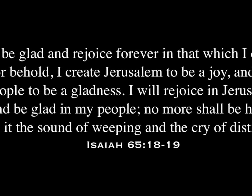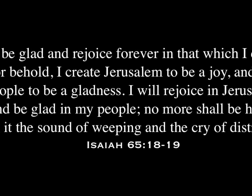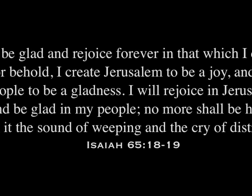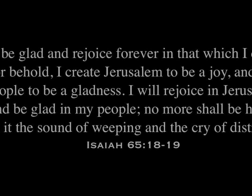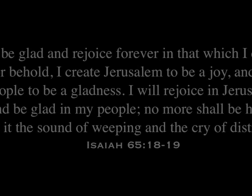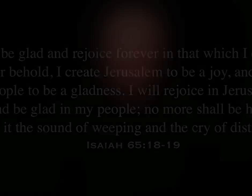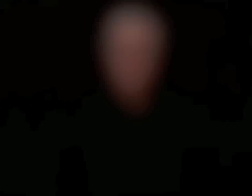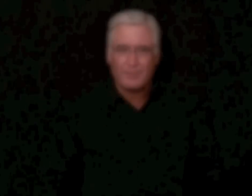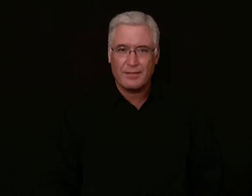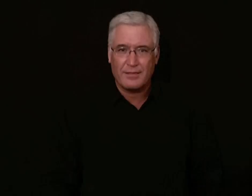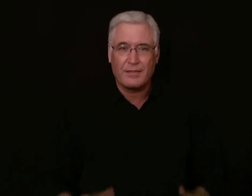of distress.